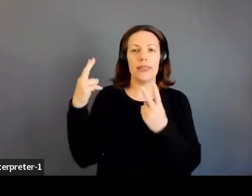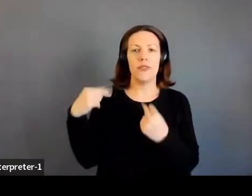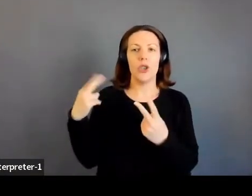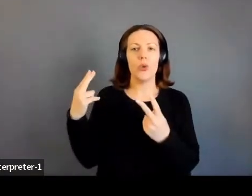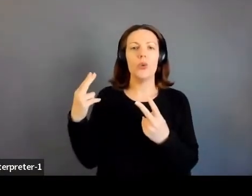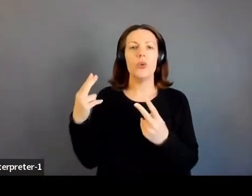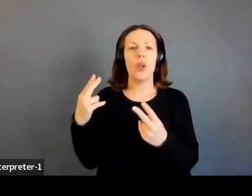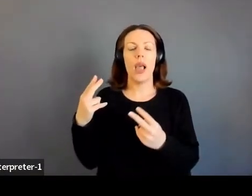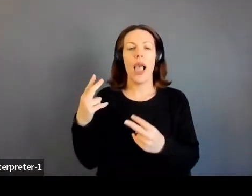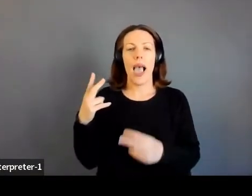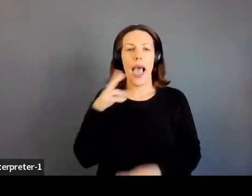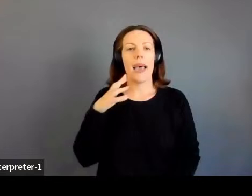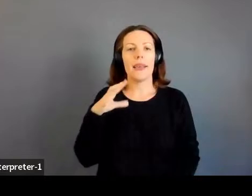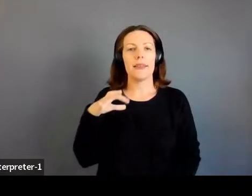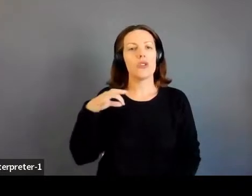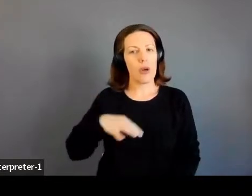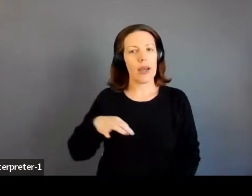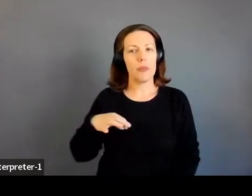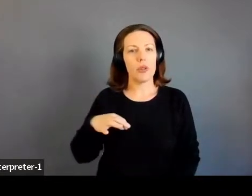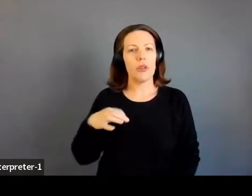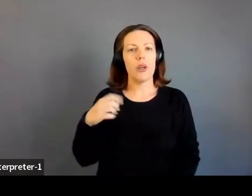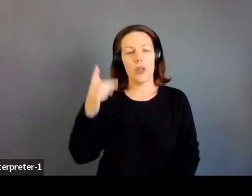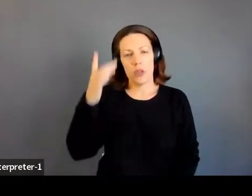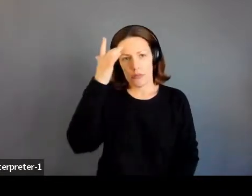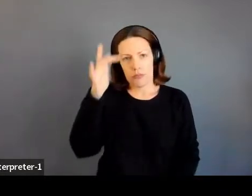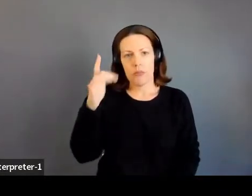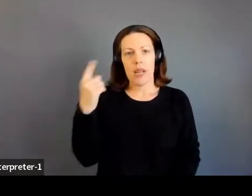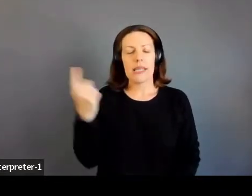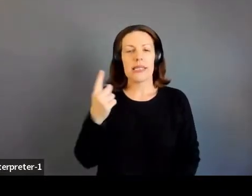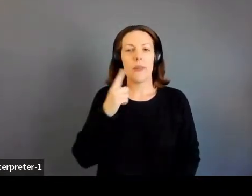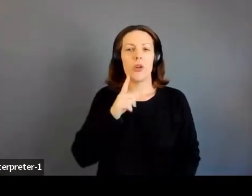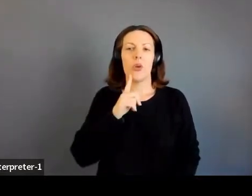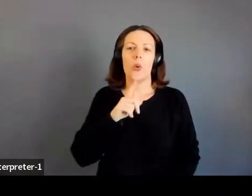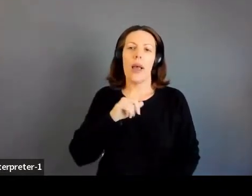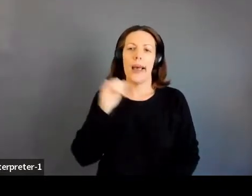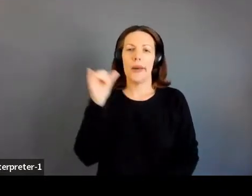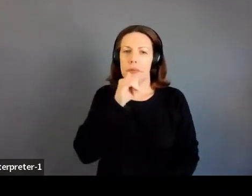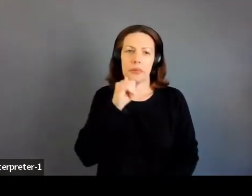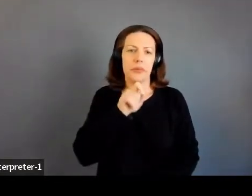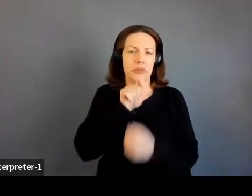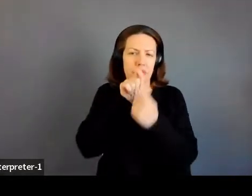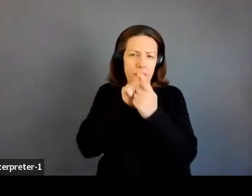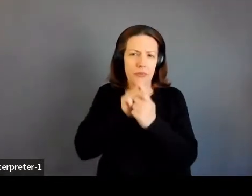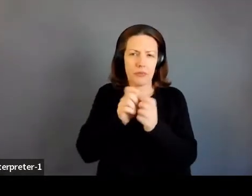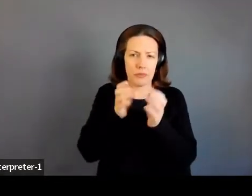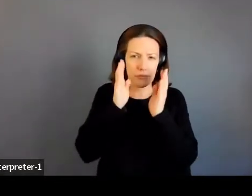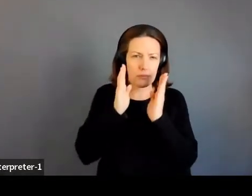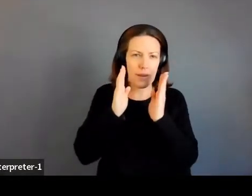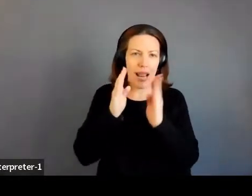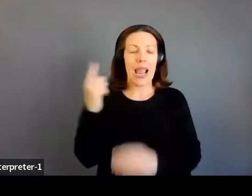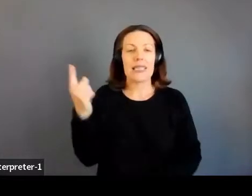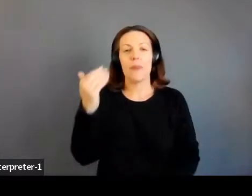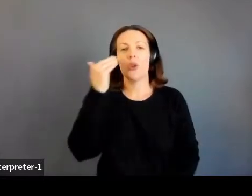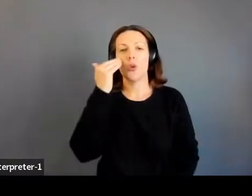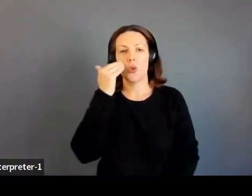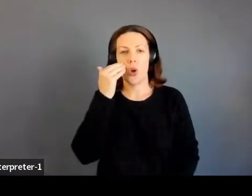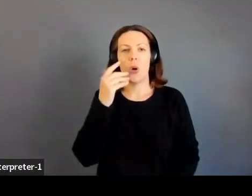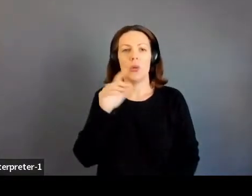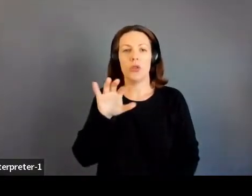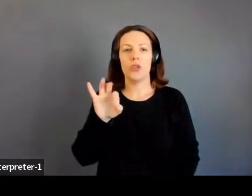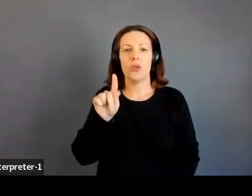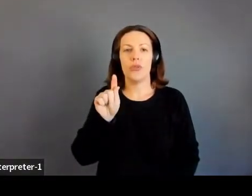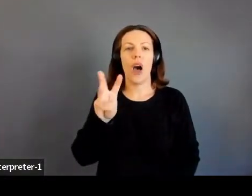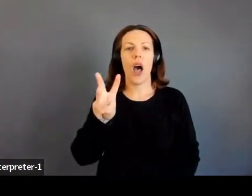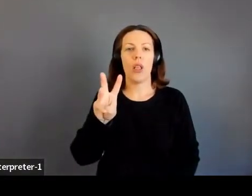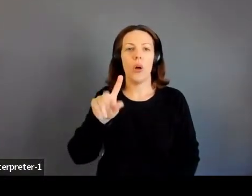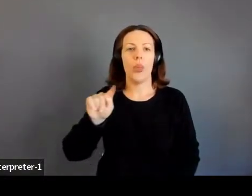credible, as someone who had meticulous attention to detail, and someone who was known for follow through. Nothing was going to die